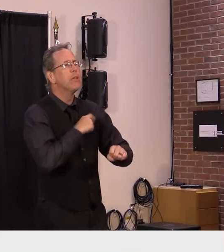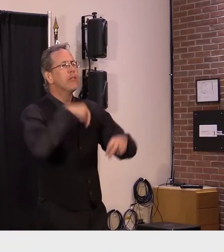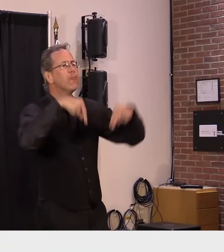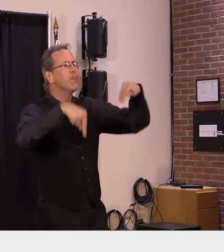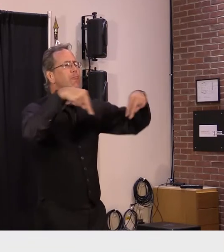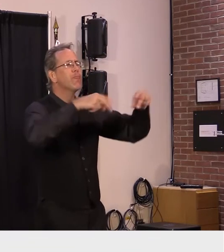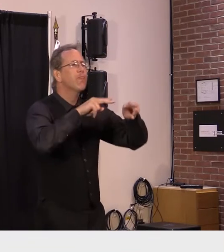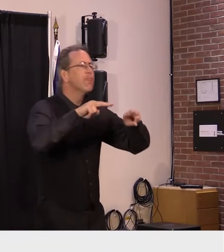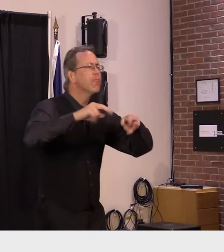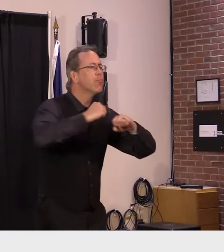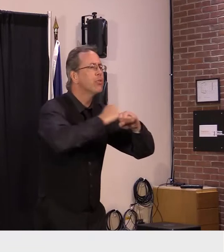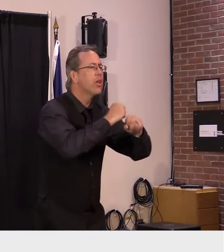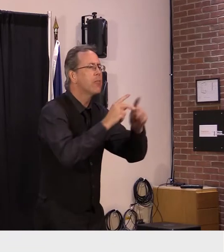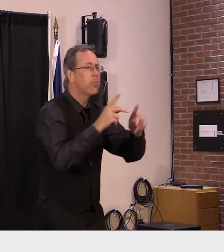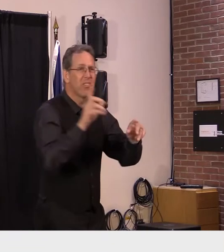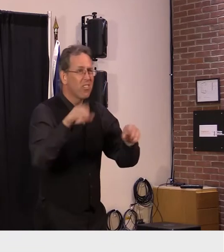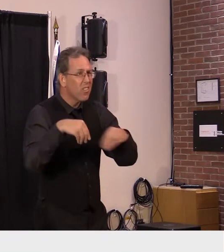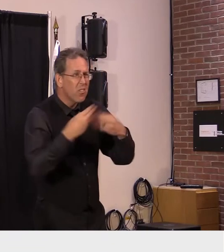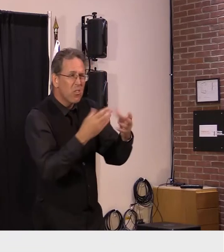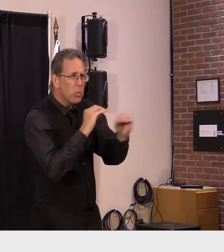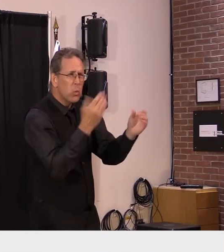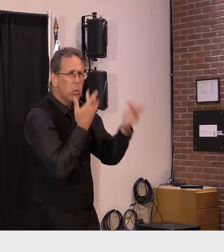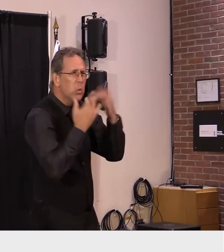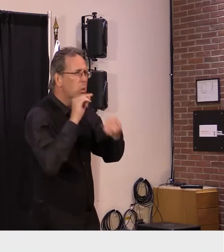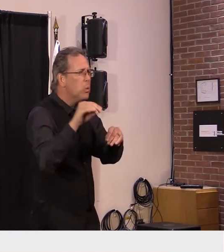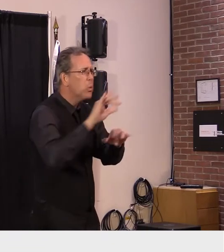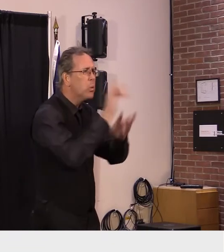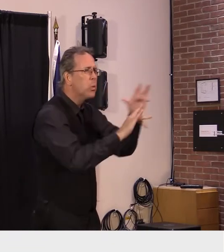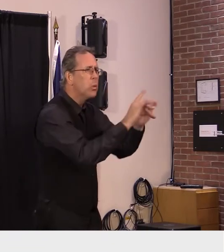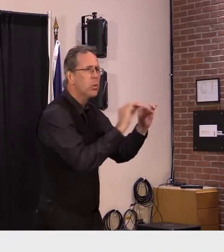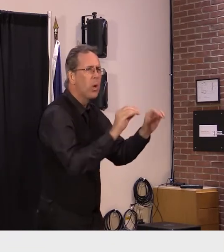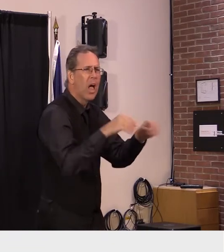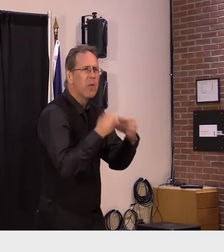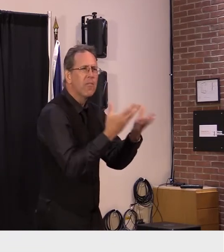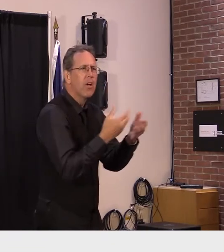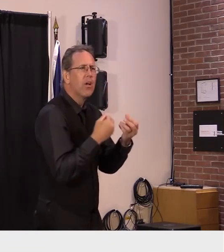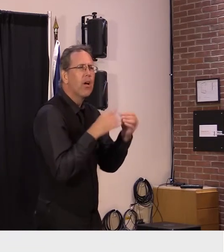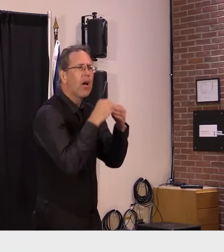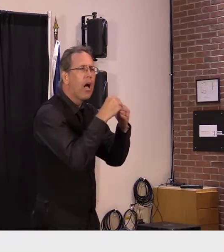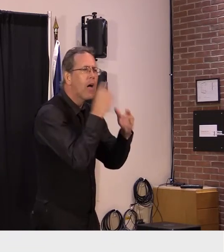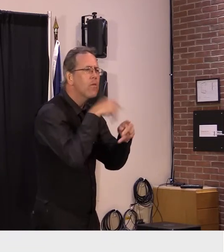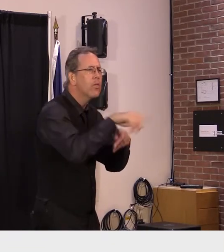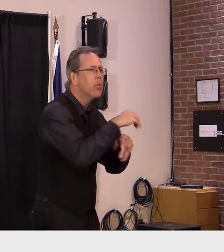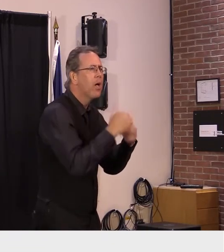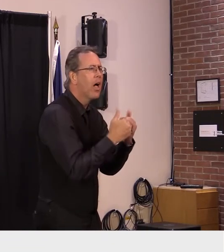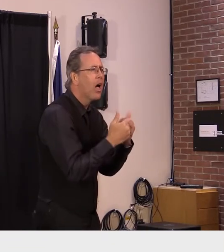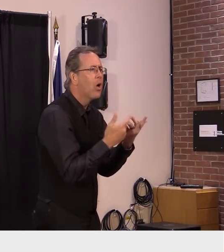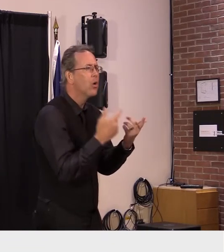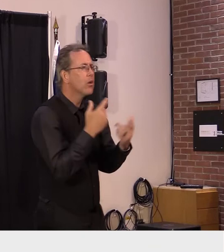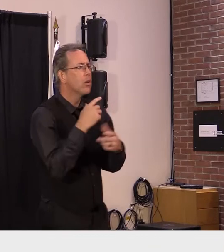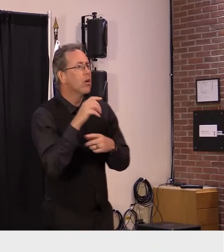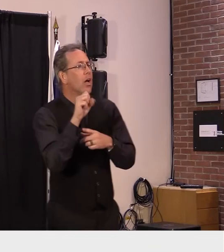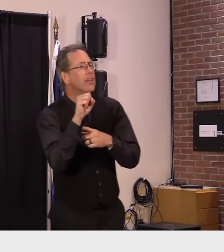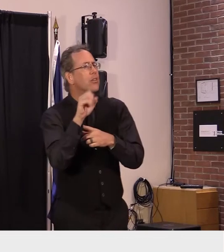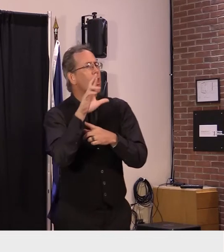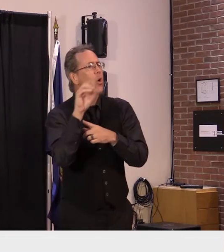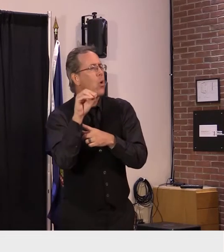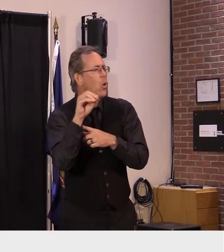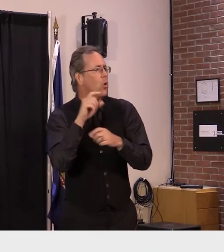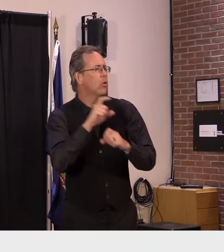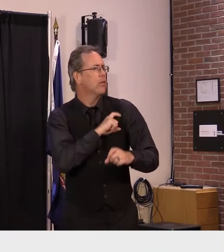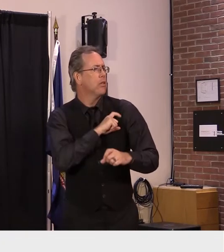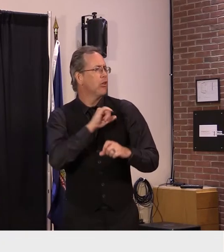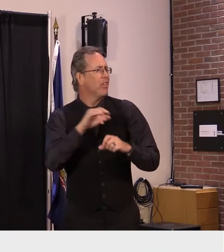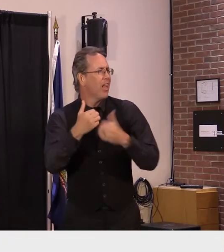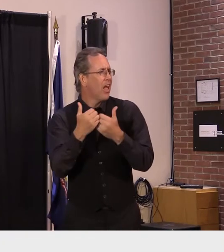direction or financing at the state level for sros and if not the sros what on-site